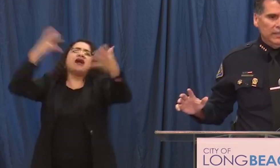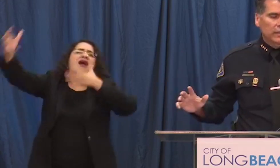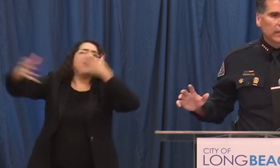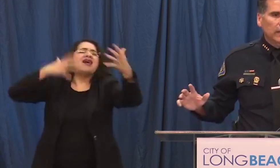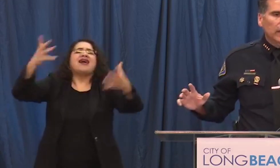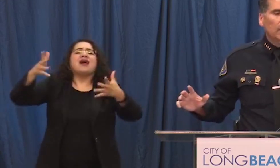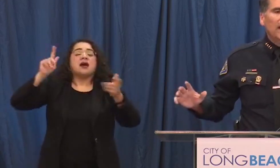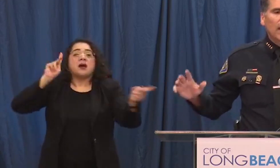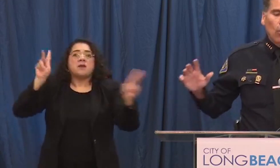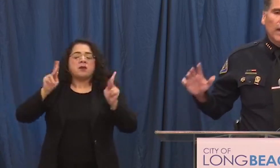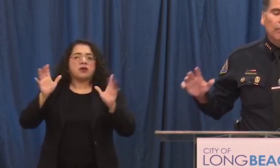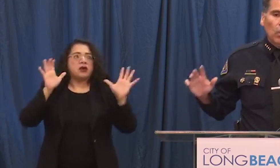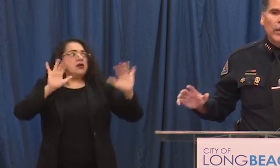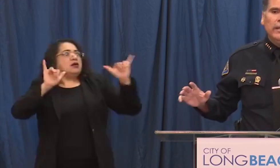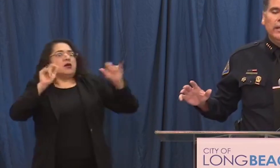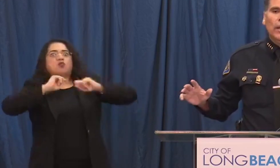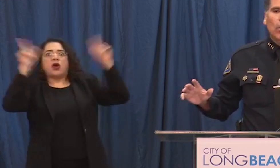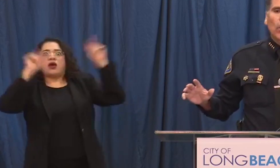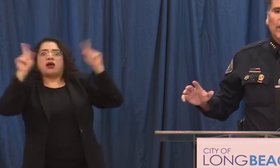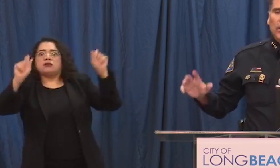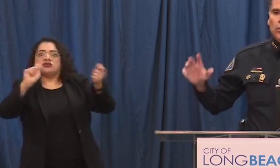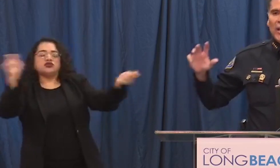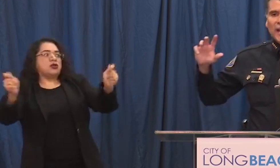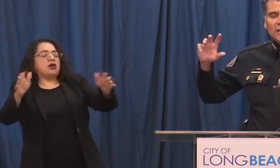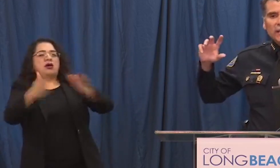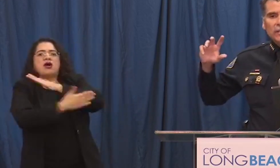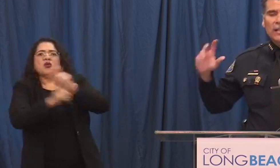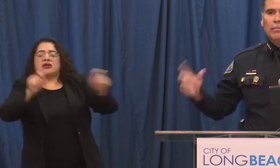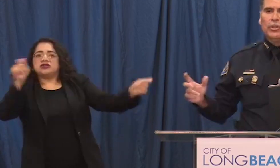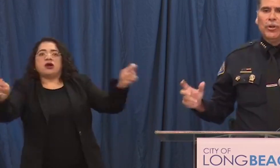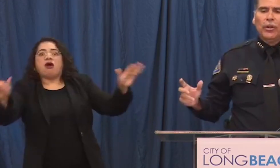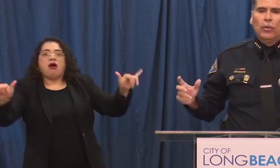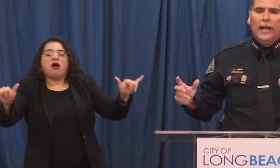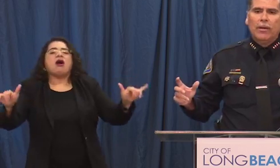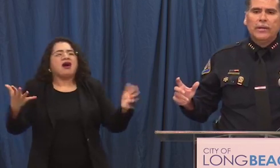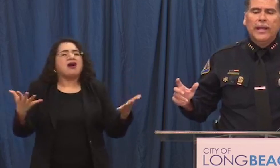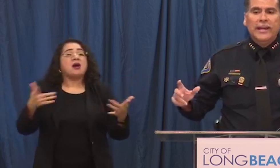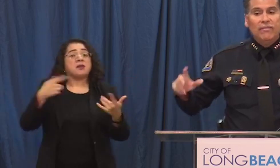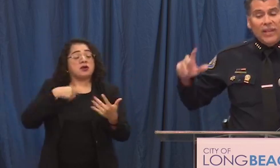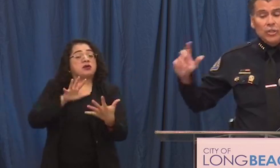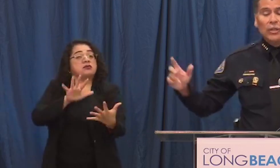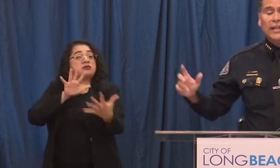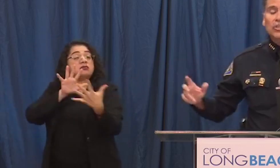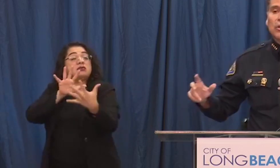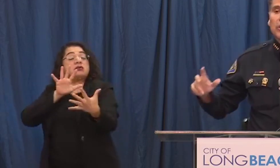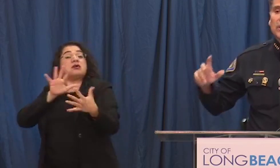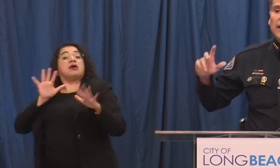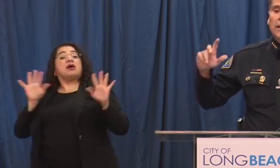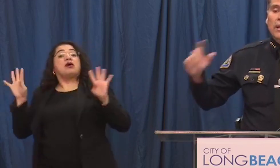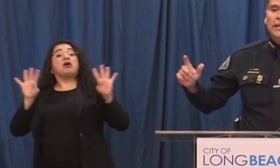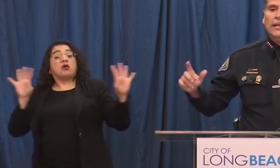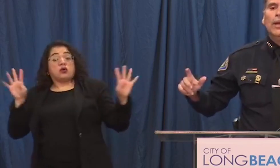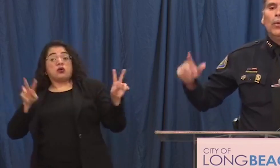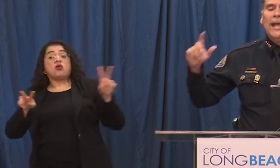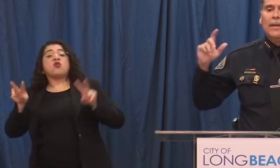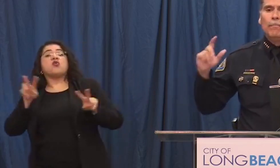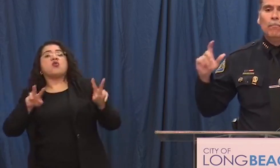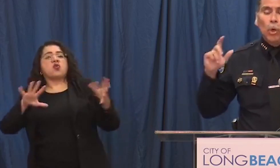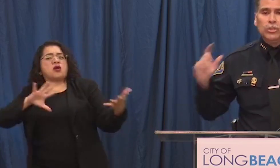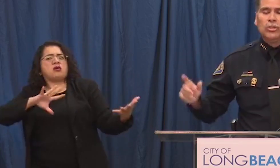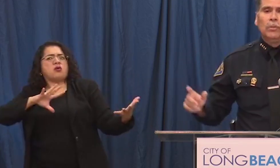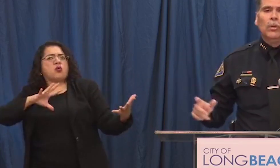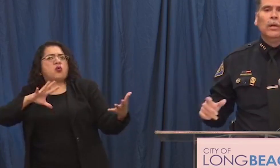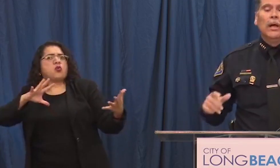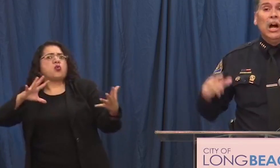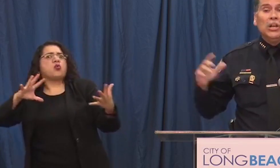interrupt it but at one point when you've got to take the temperature of the crowd and eventually it starts getting ugly we had